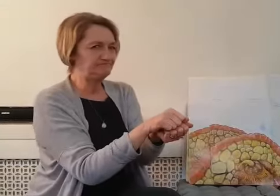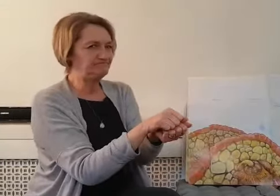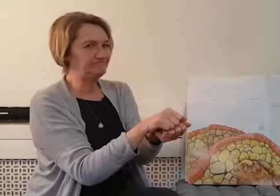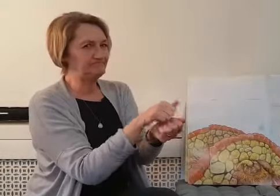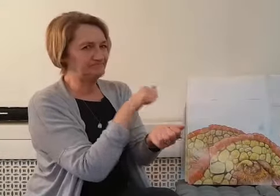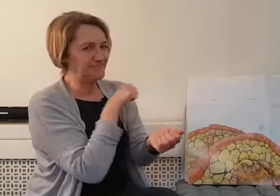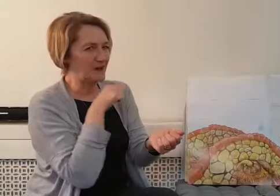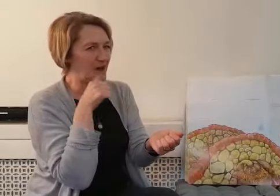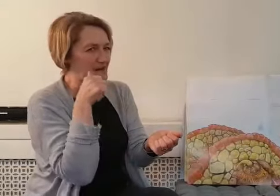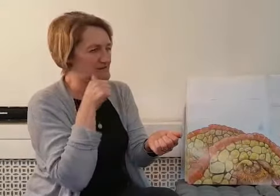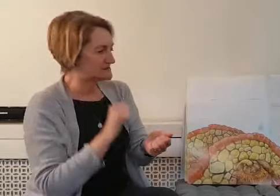Nice.